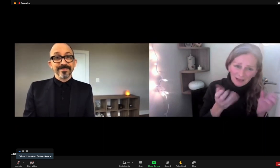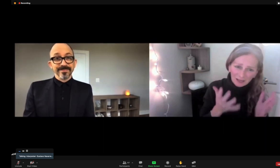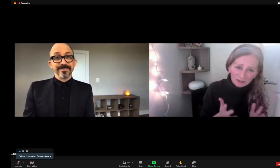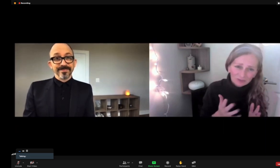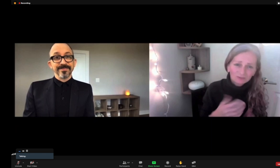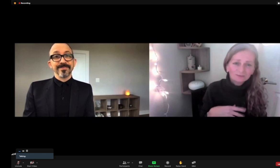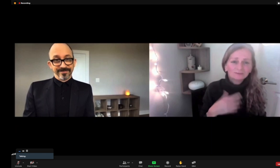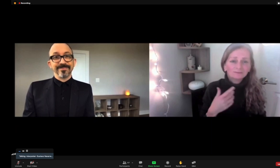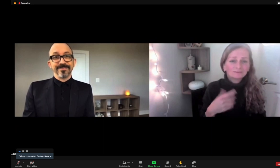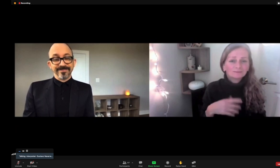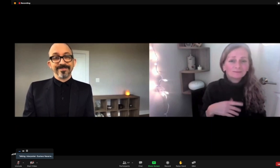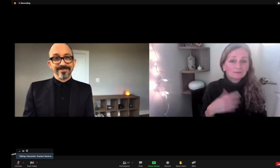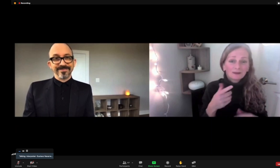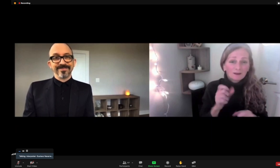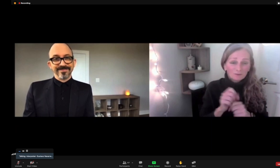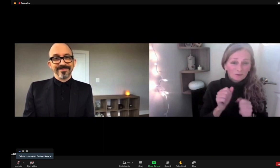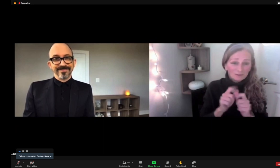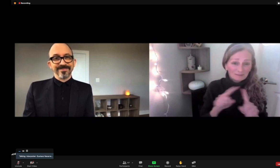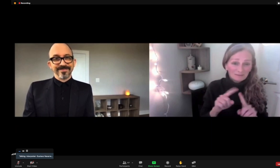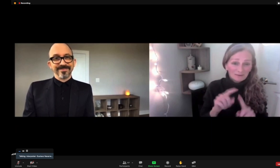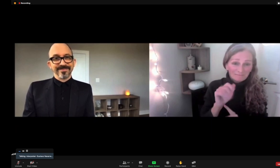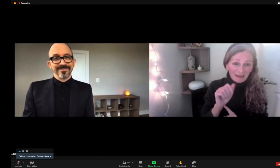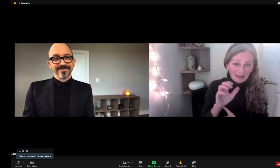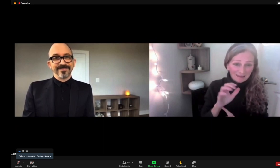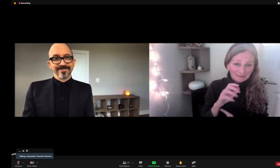D-Pen, meeting different talent for the signing.